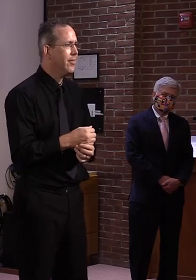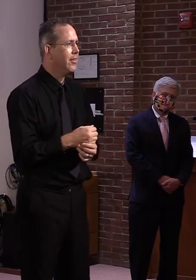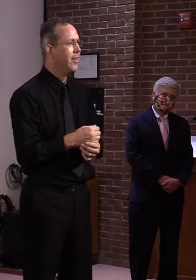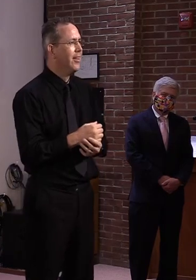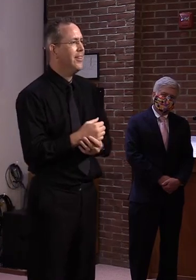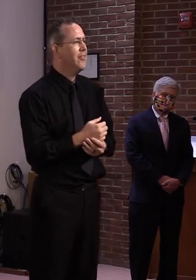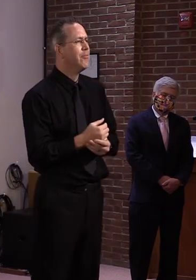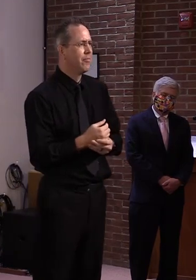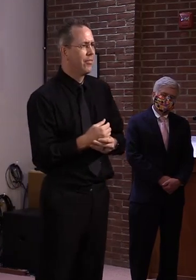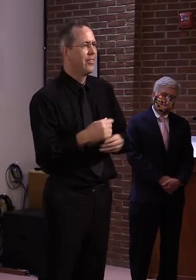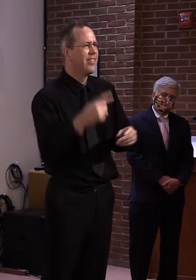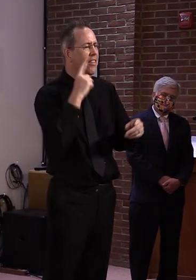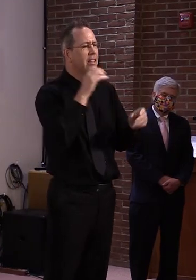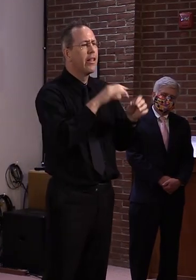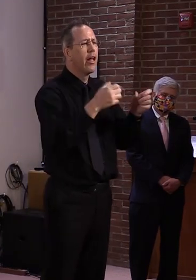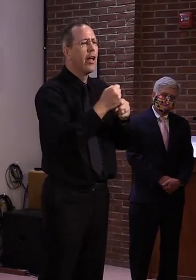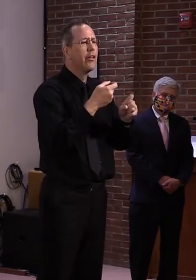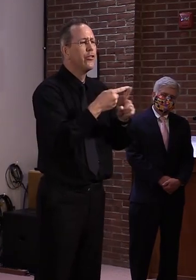Hello. Joe.